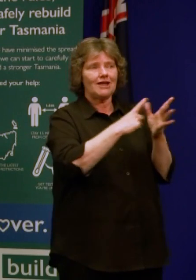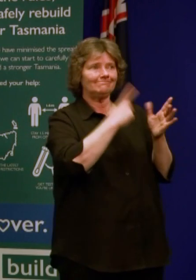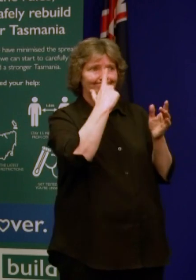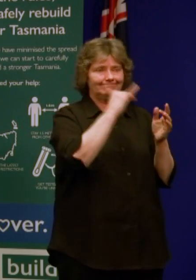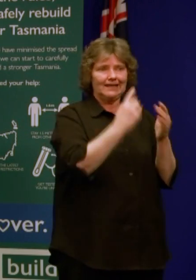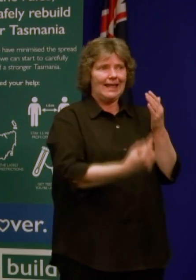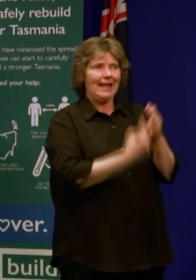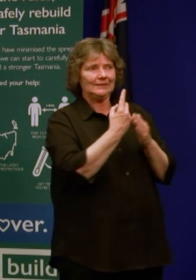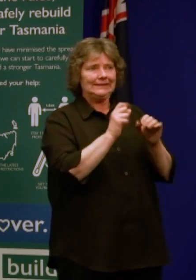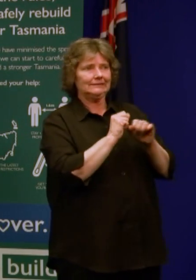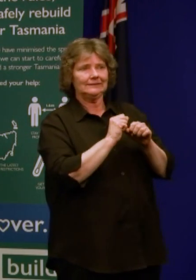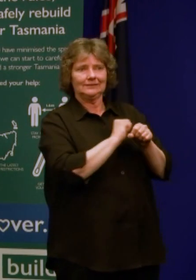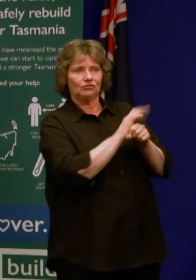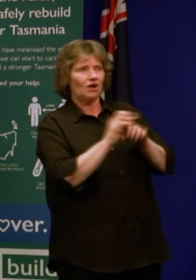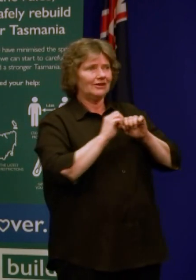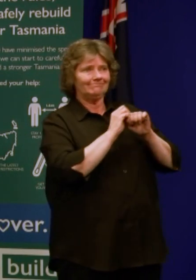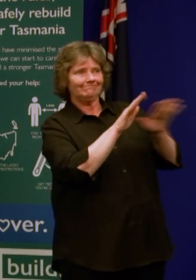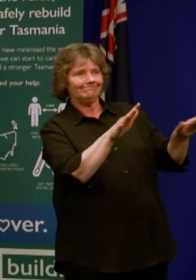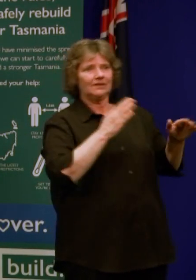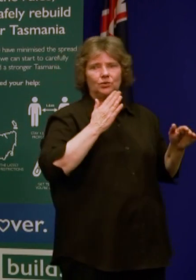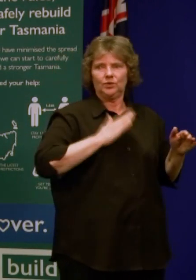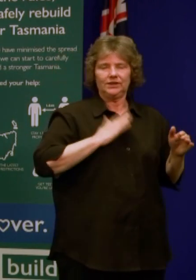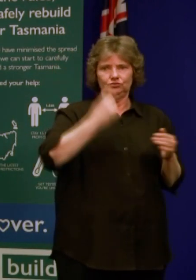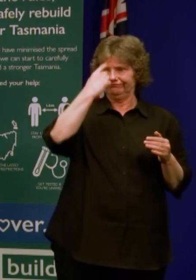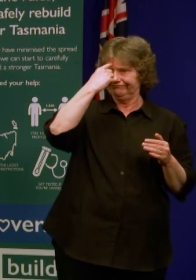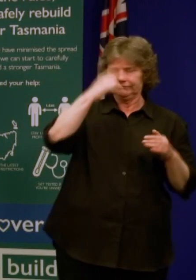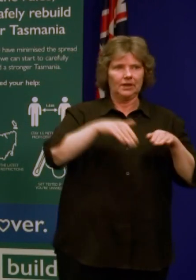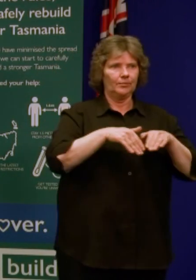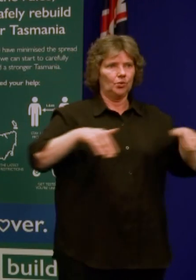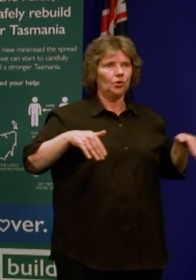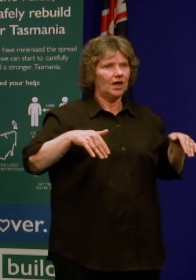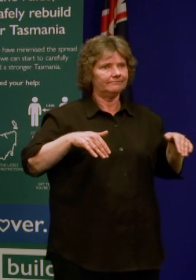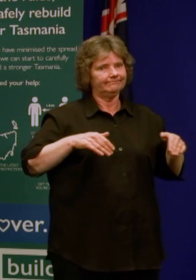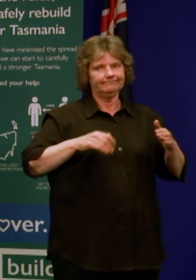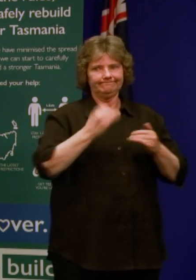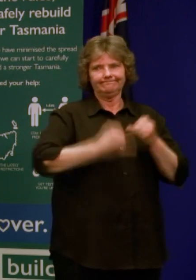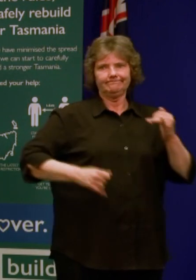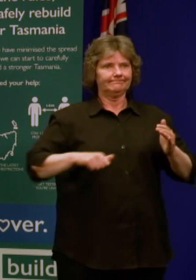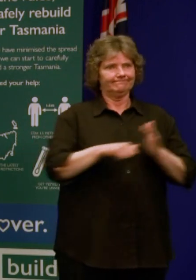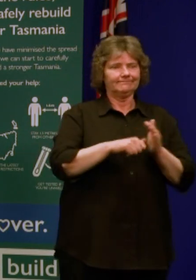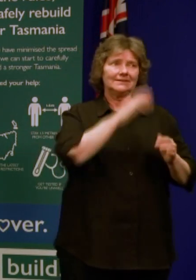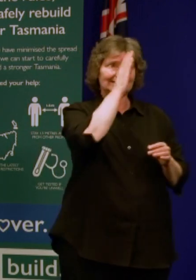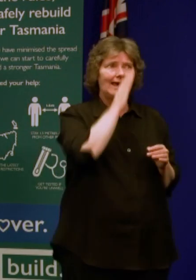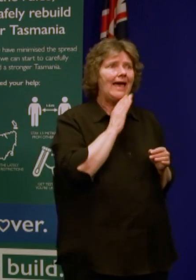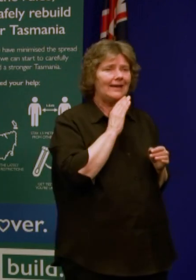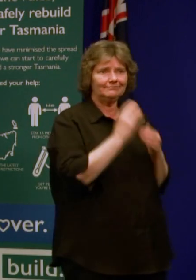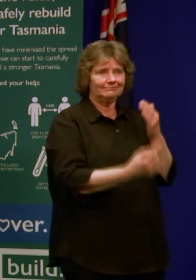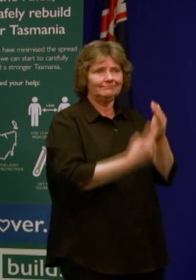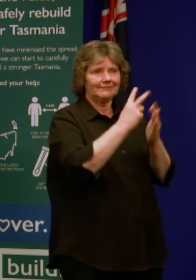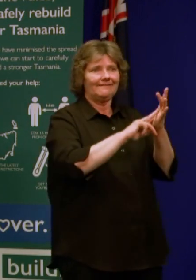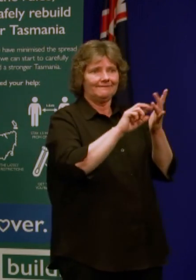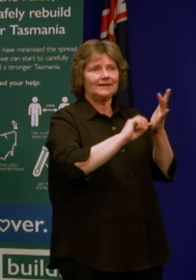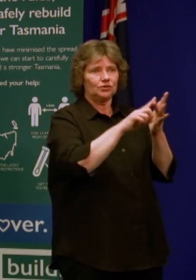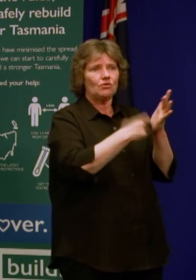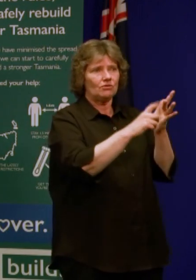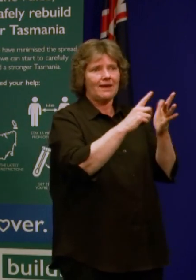to Victoria. And as the Premier said, it's sad what's happening in Victoria and we wish them well in their journey in